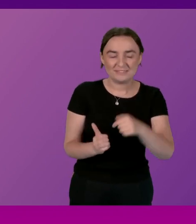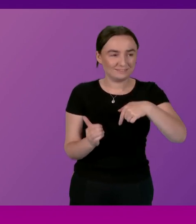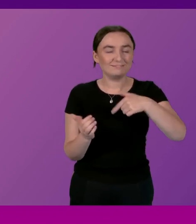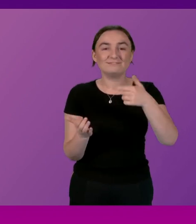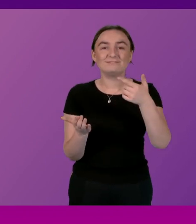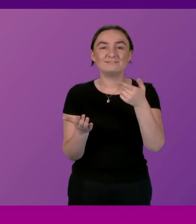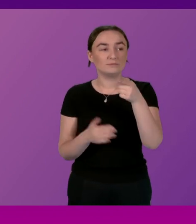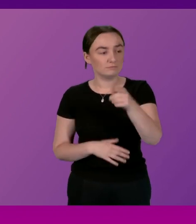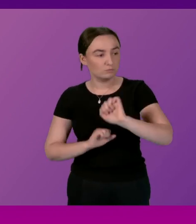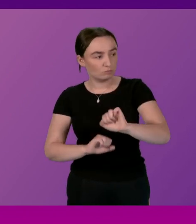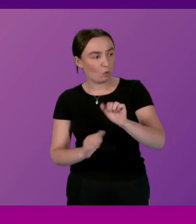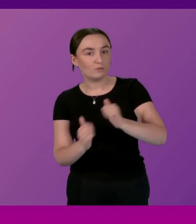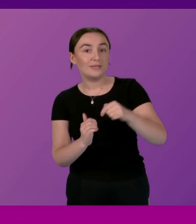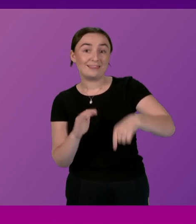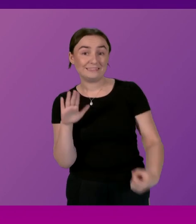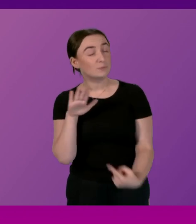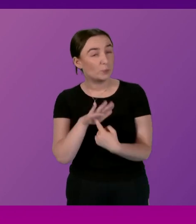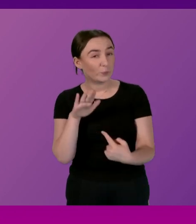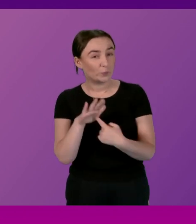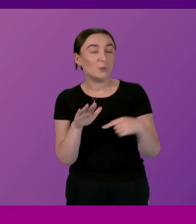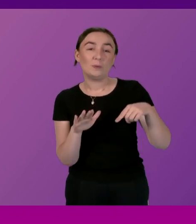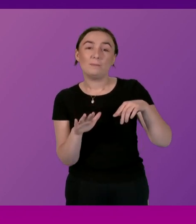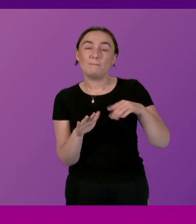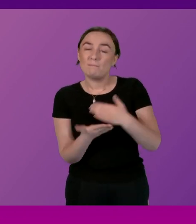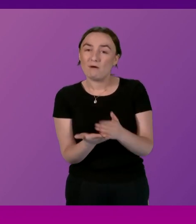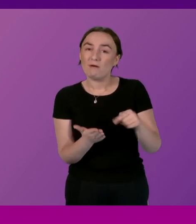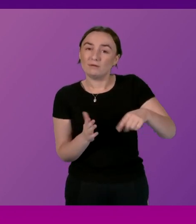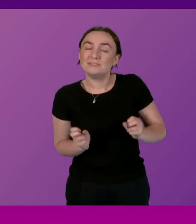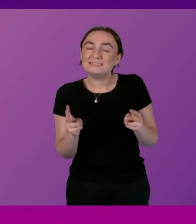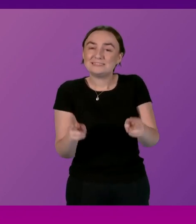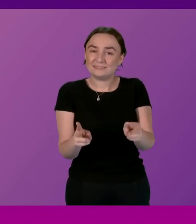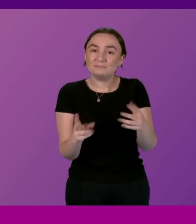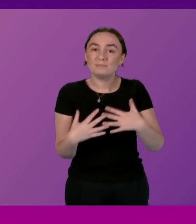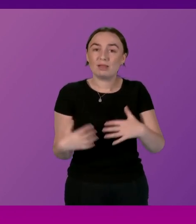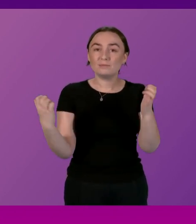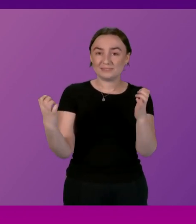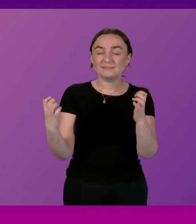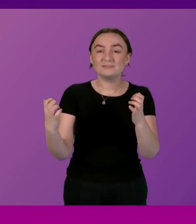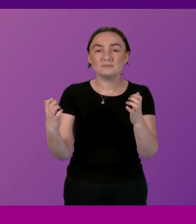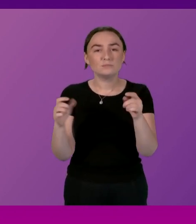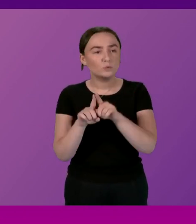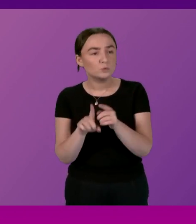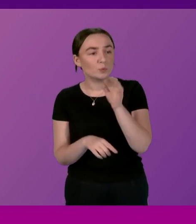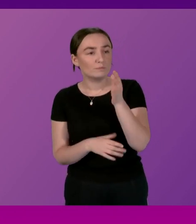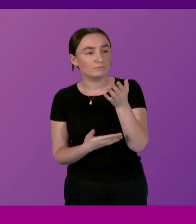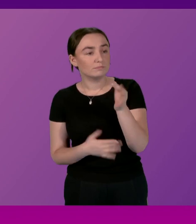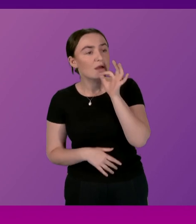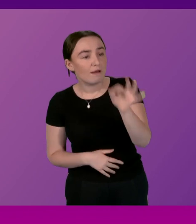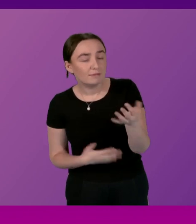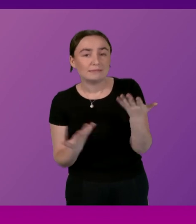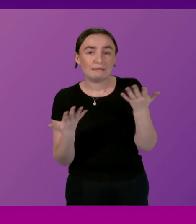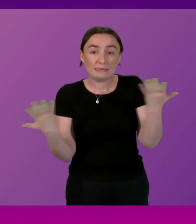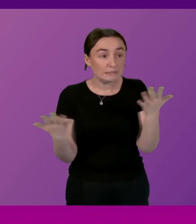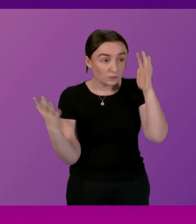of the importance of that element of our system in the parliament, but also to say whether you have any concerns